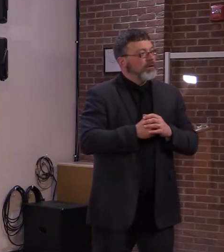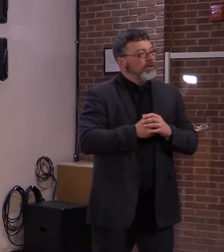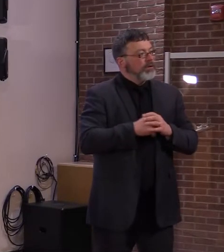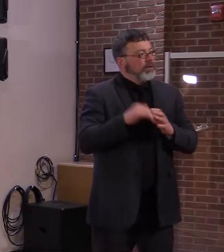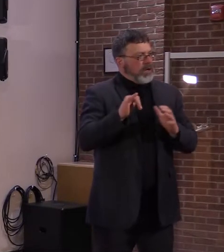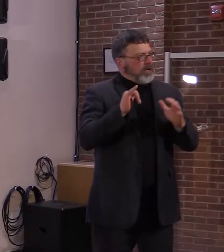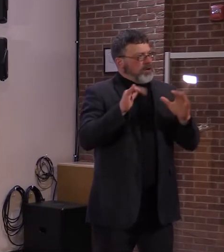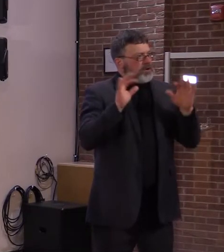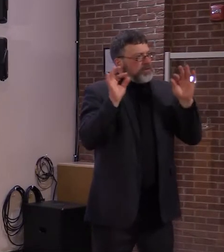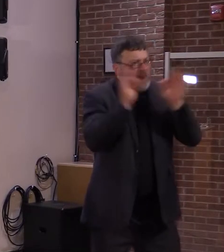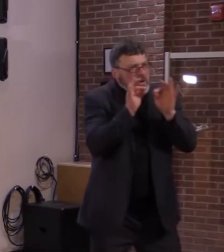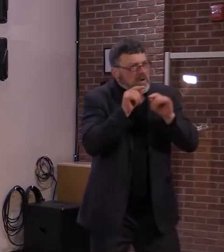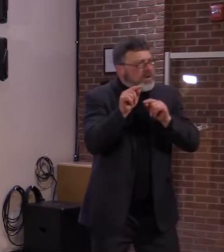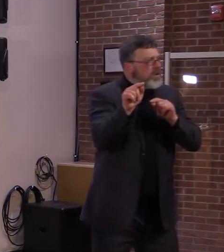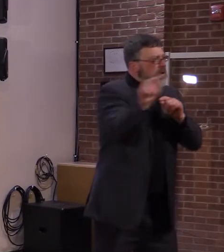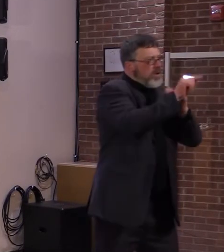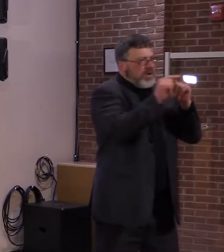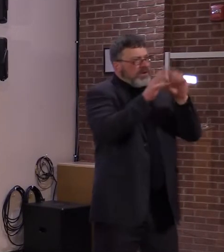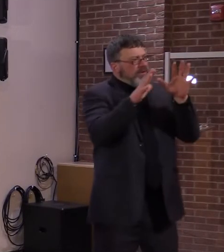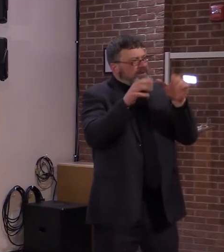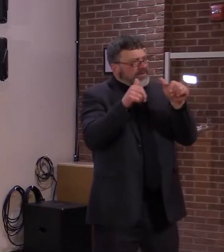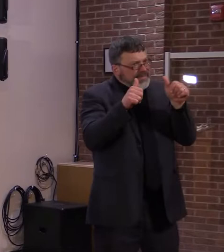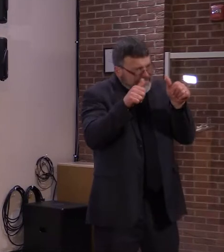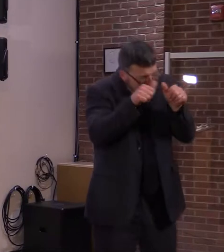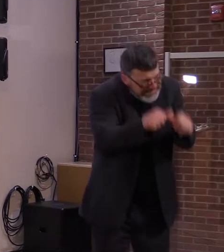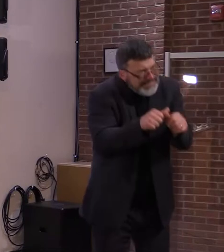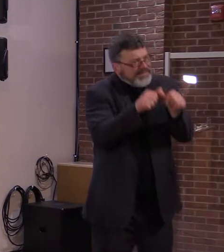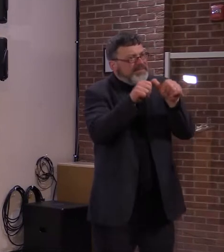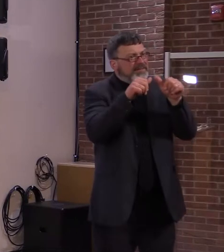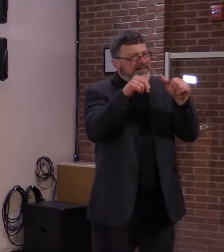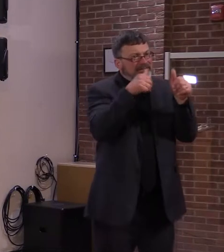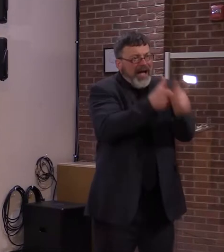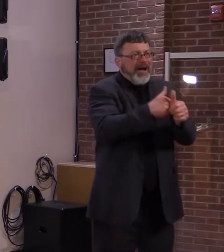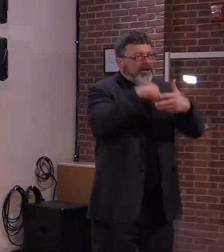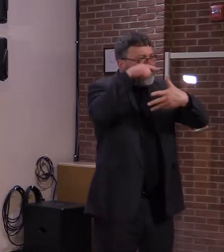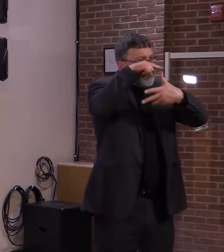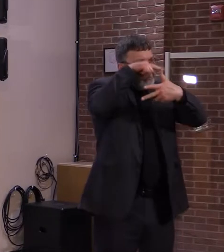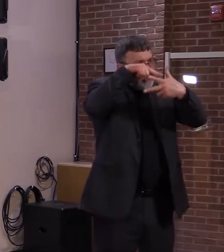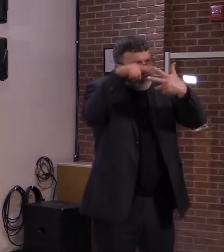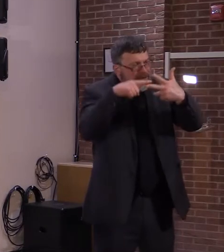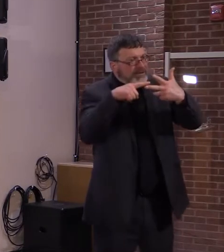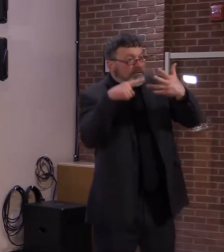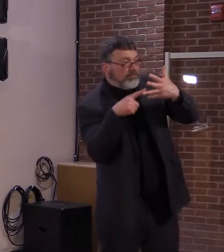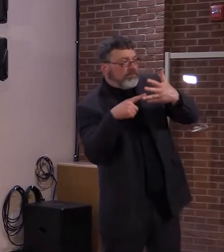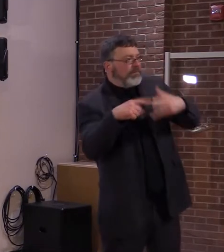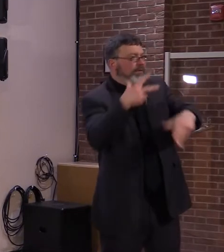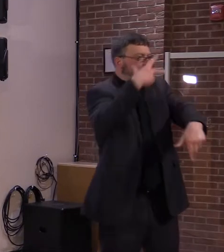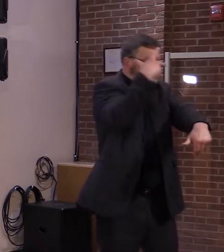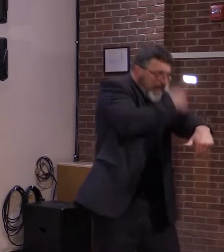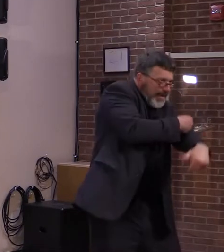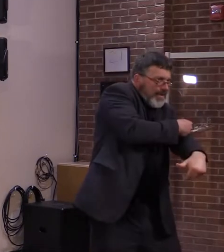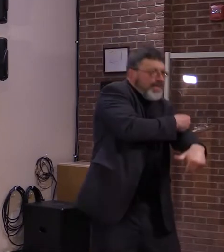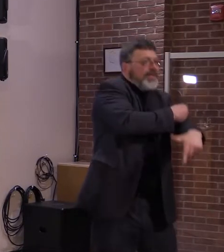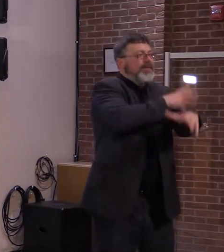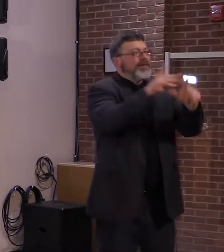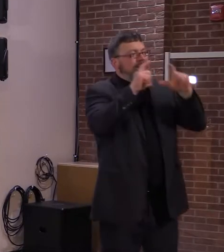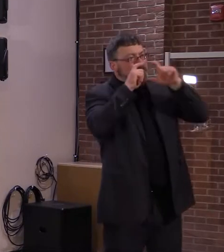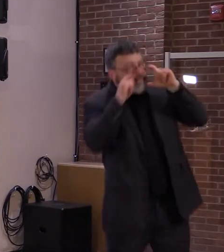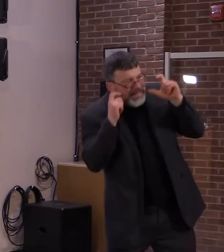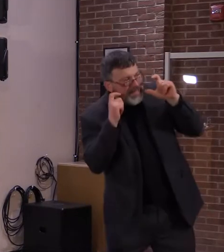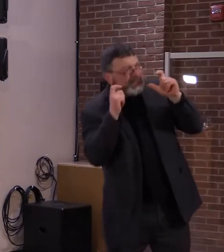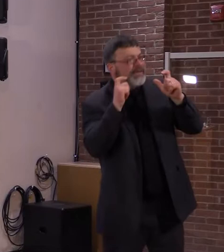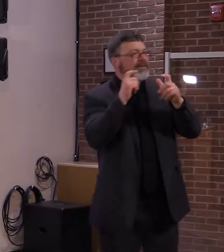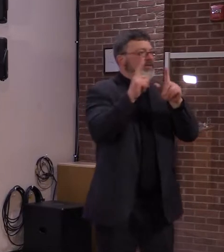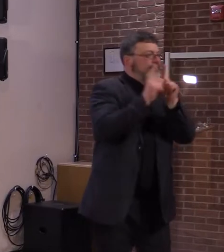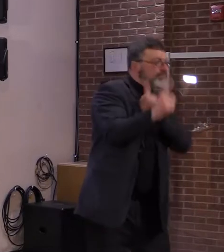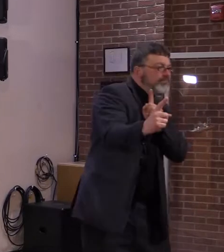much more work to do before we get back to normal. Every day, we're getting closer and closer to a time when you don't need